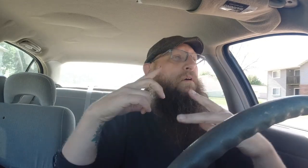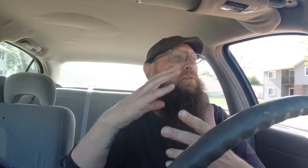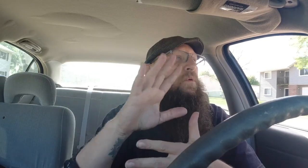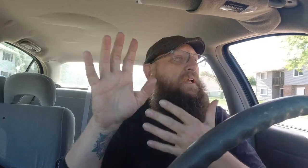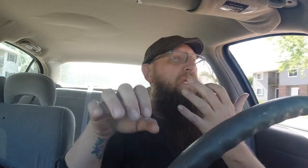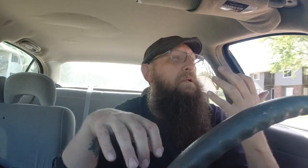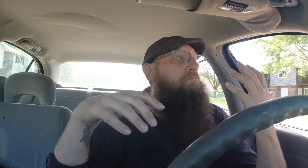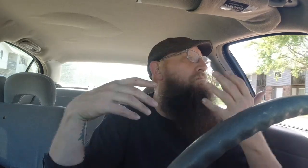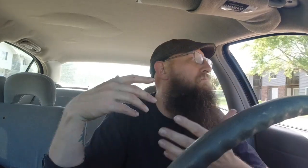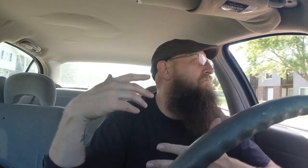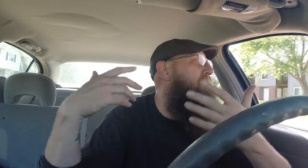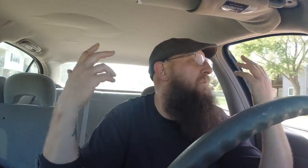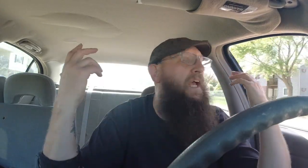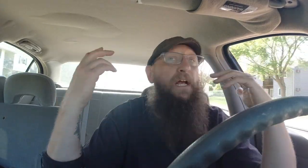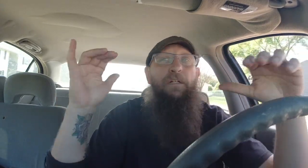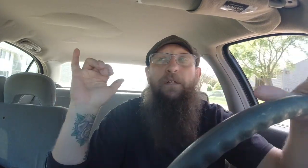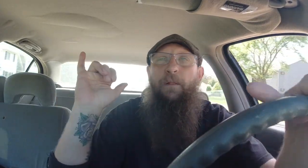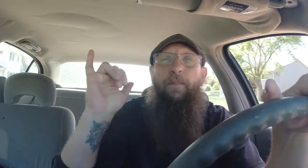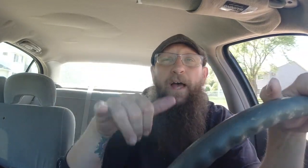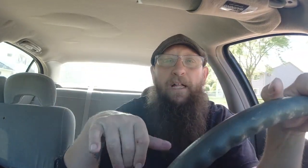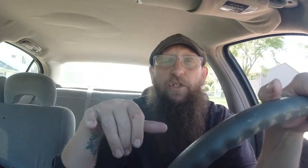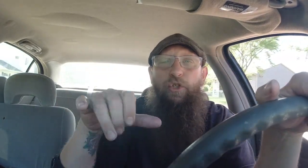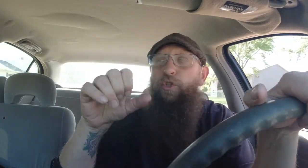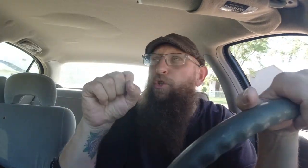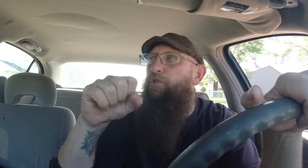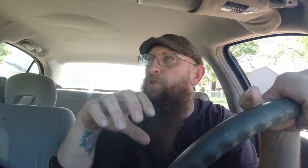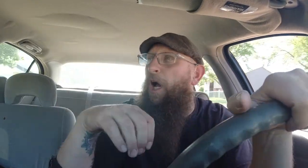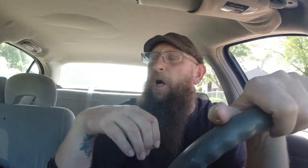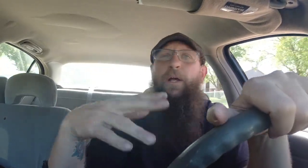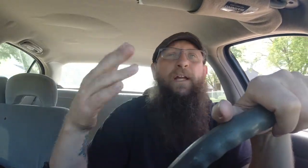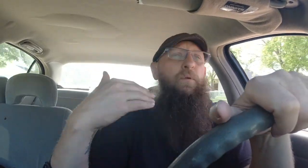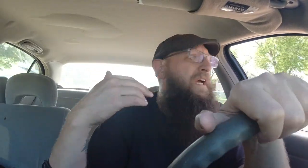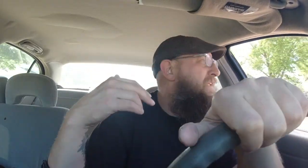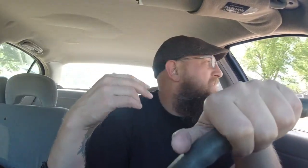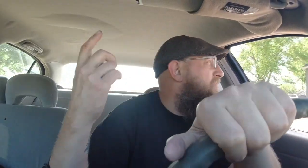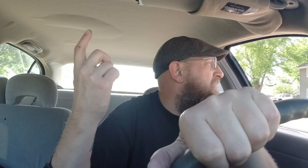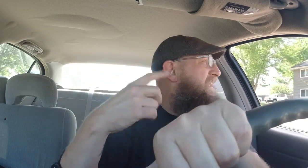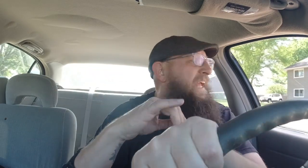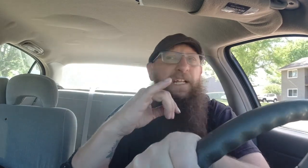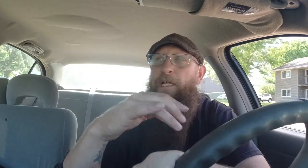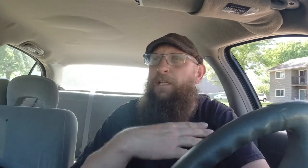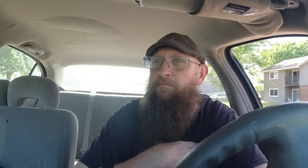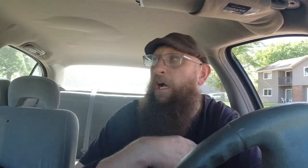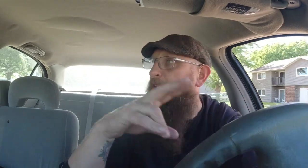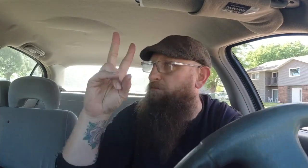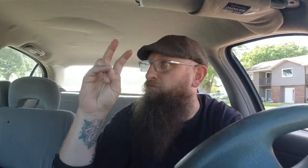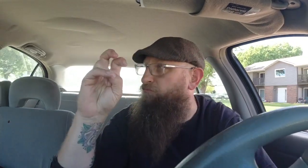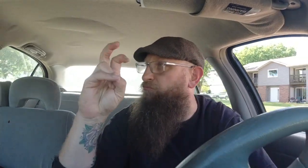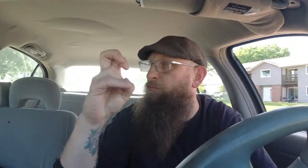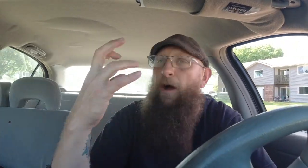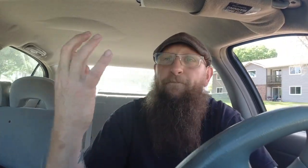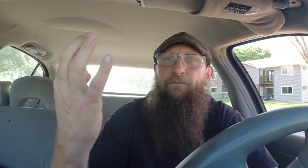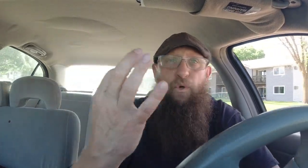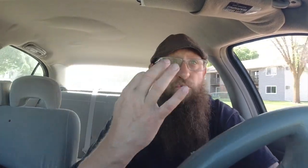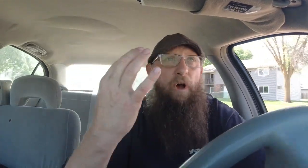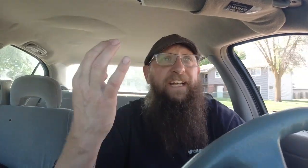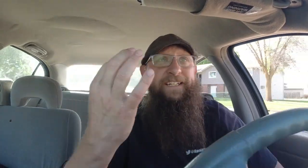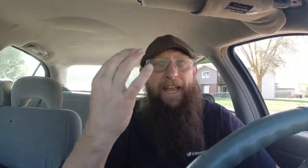off for the weekend yeah so anyways so today is my friday